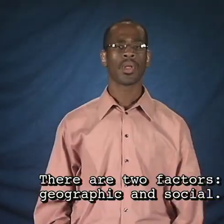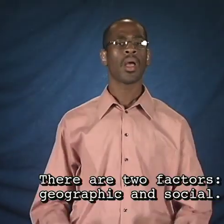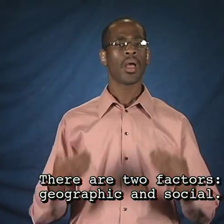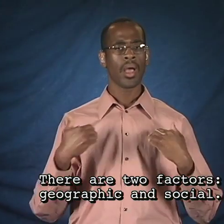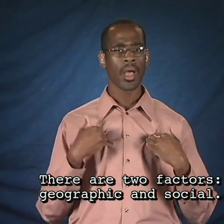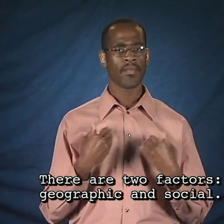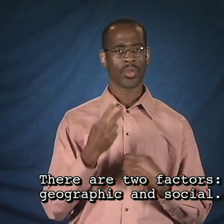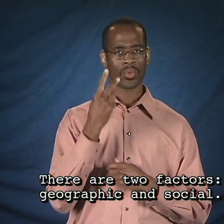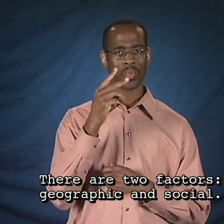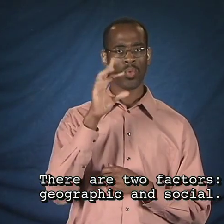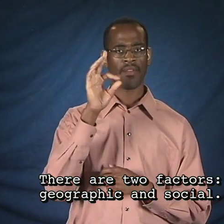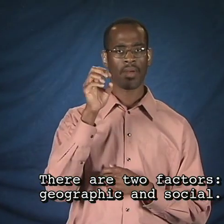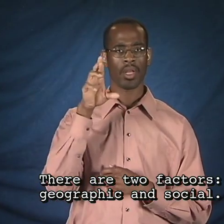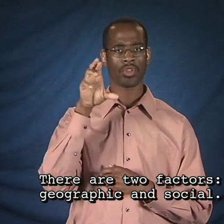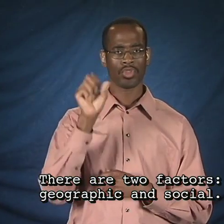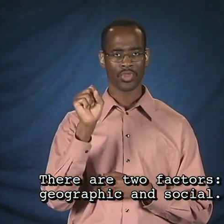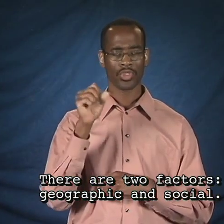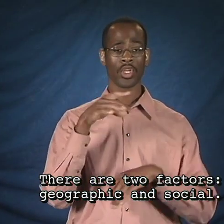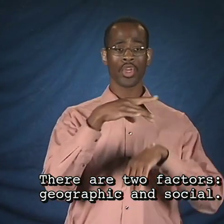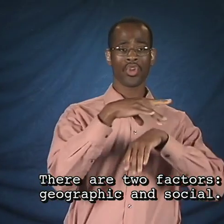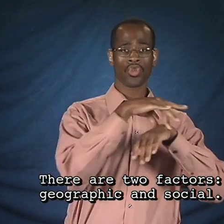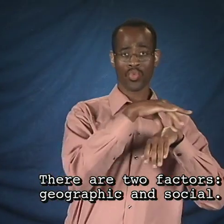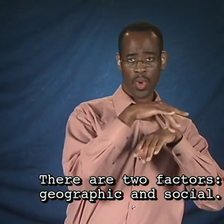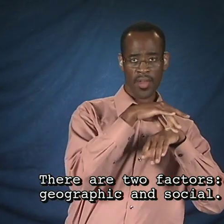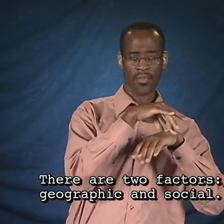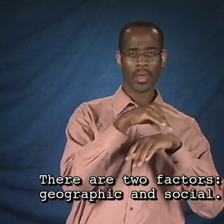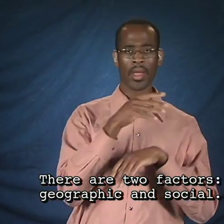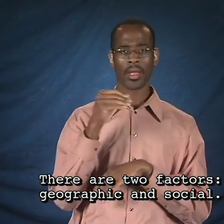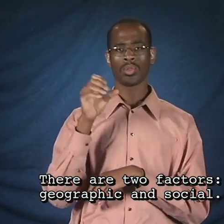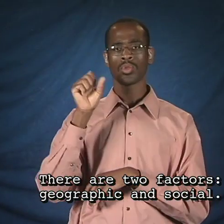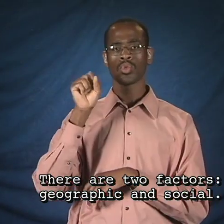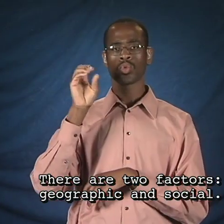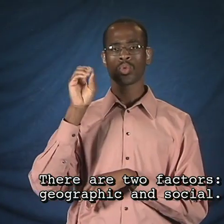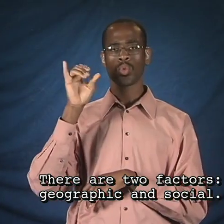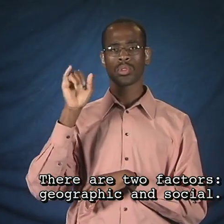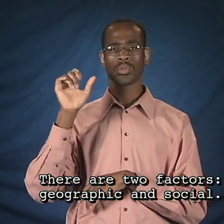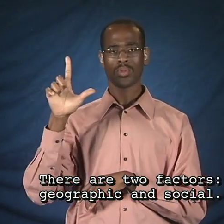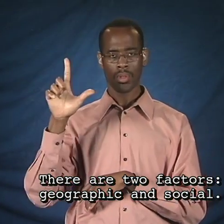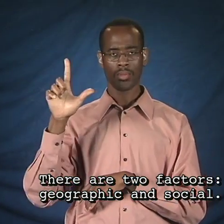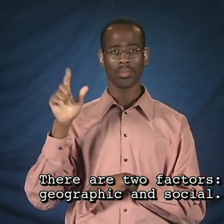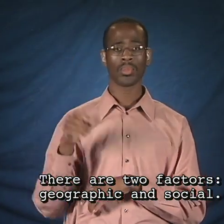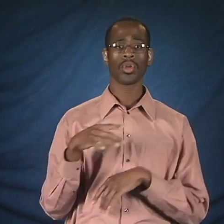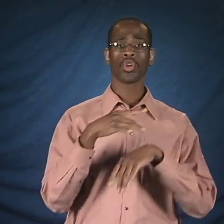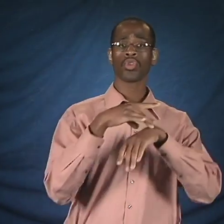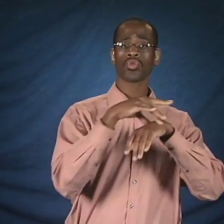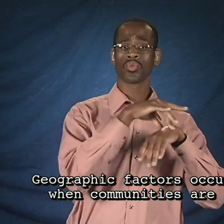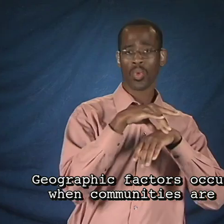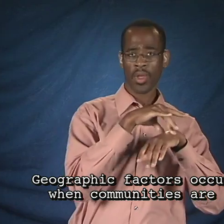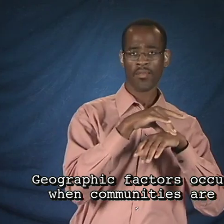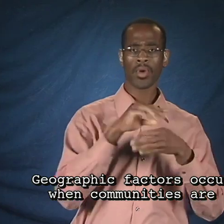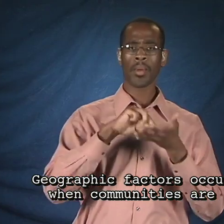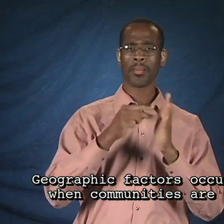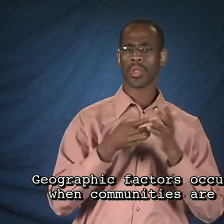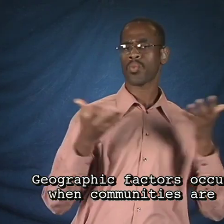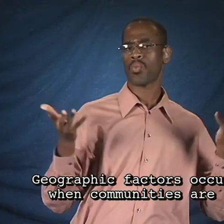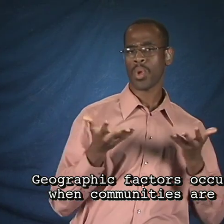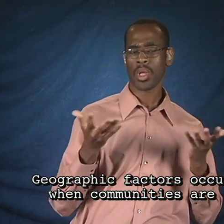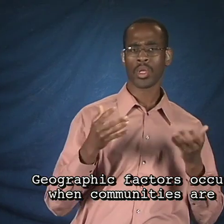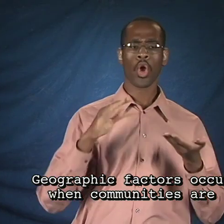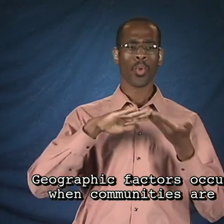There are two factors, geographic and social. Geographic factors occur when communities